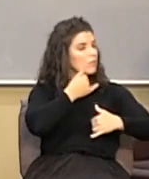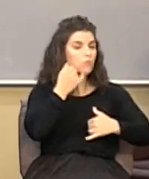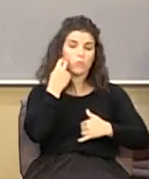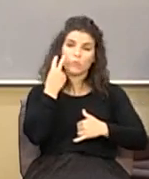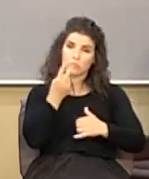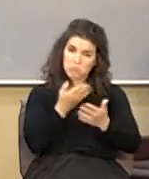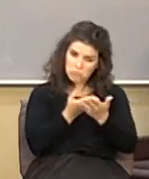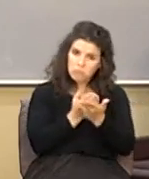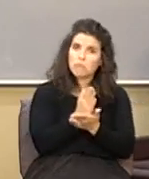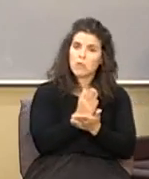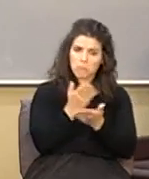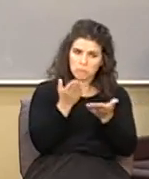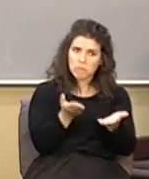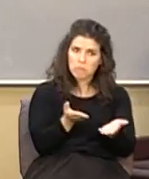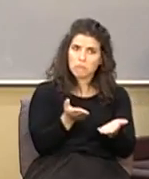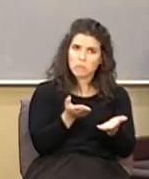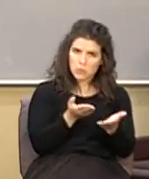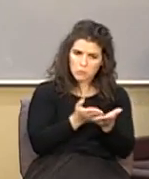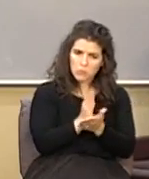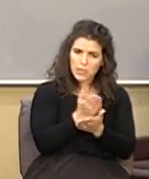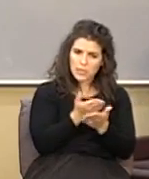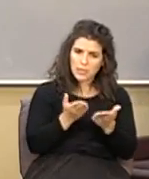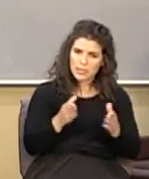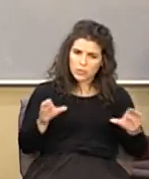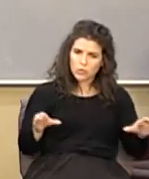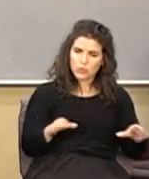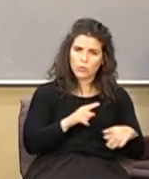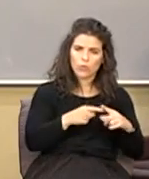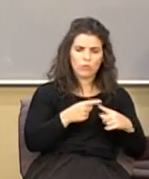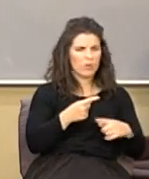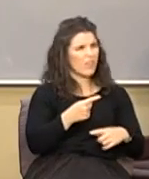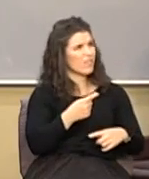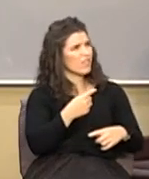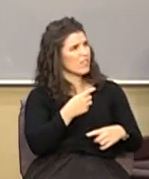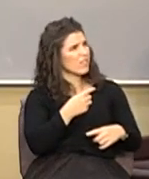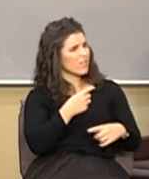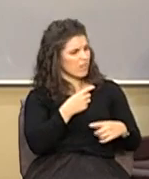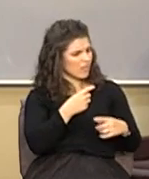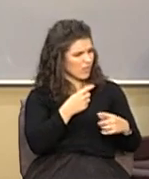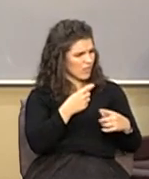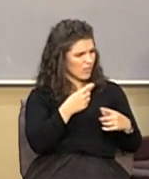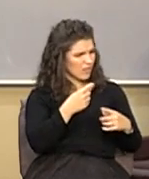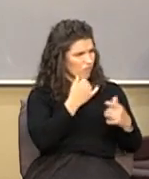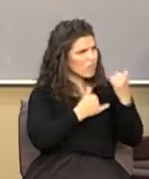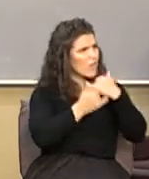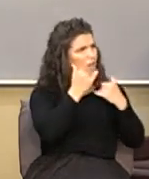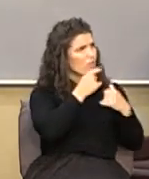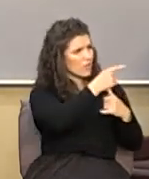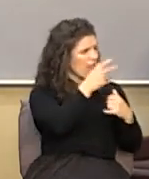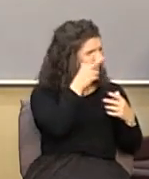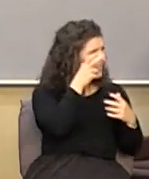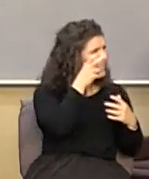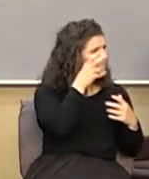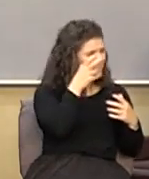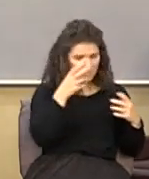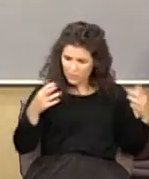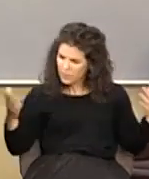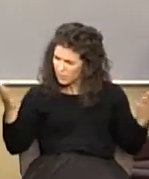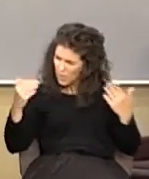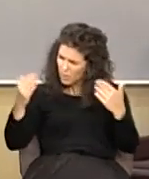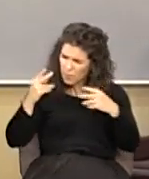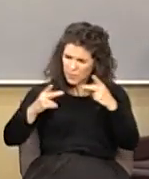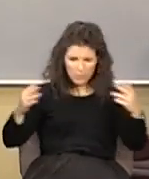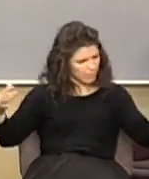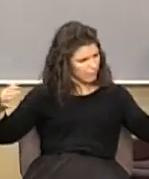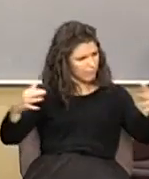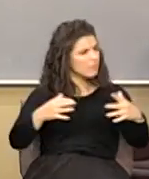the right thing to do when you have grievances that the government doesn't listen to, to gather people together and